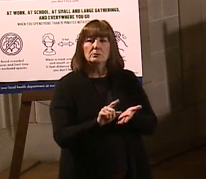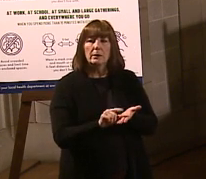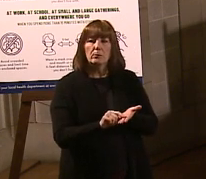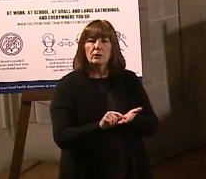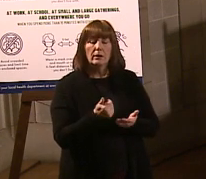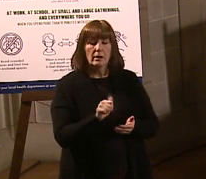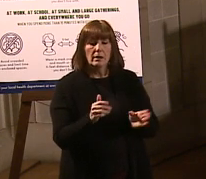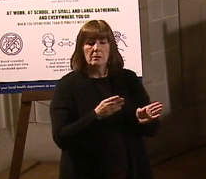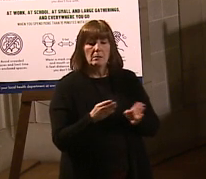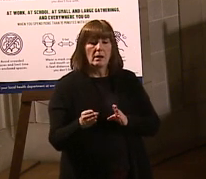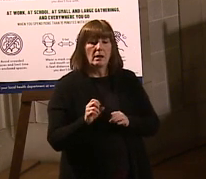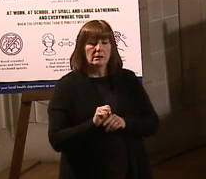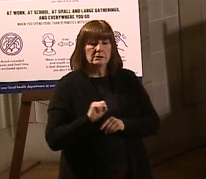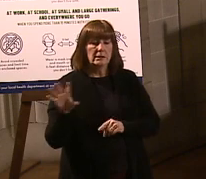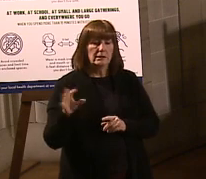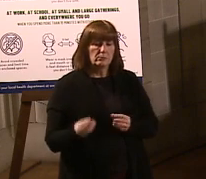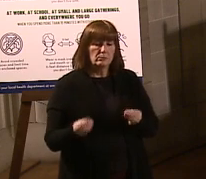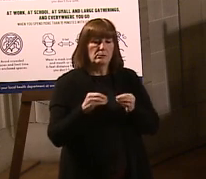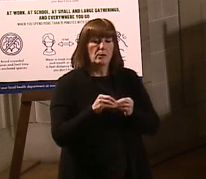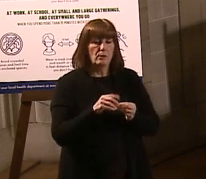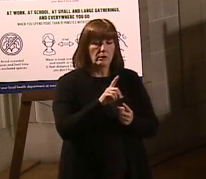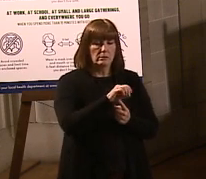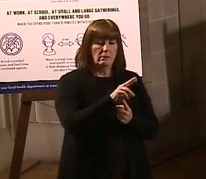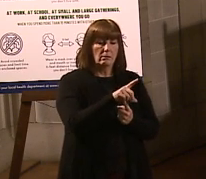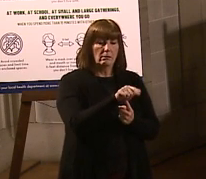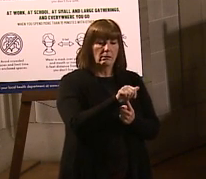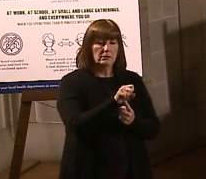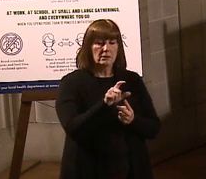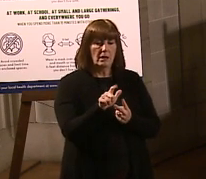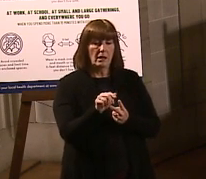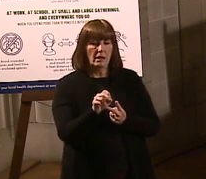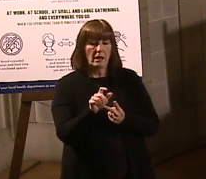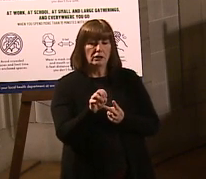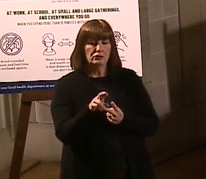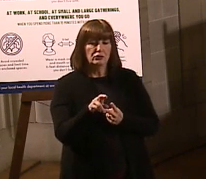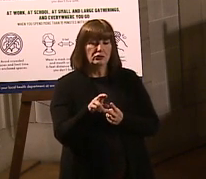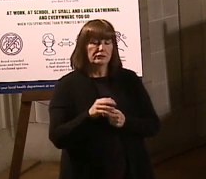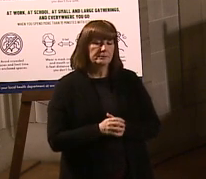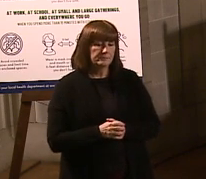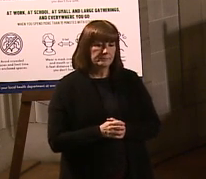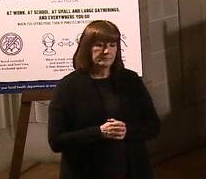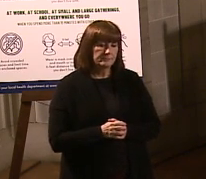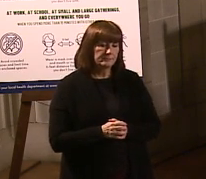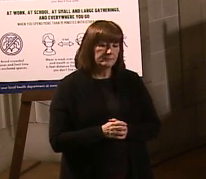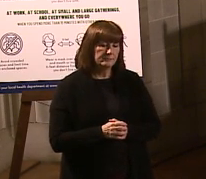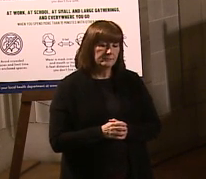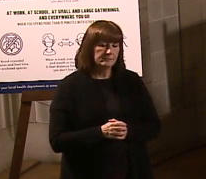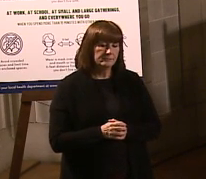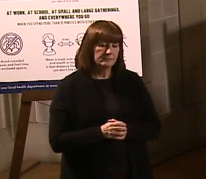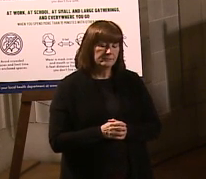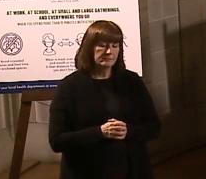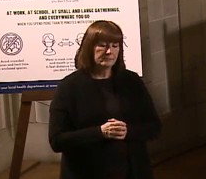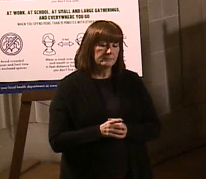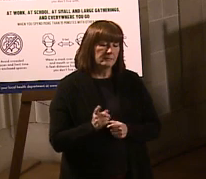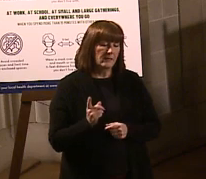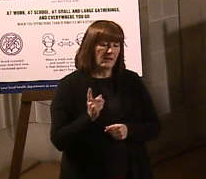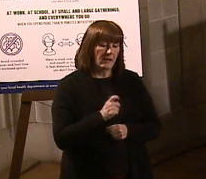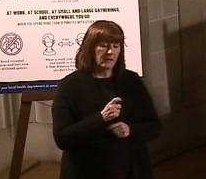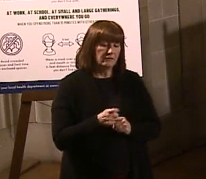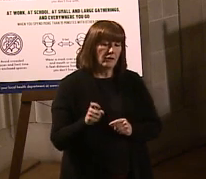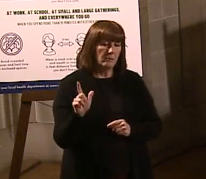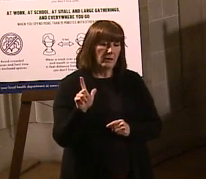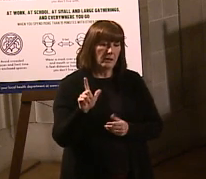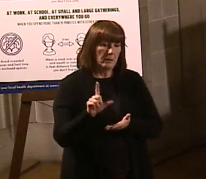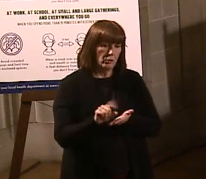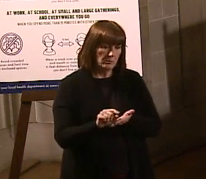to send more vaccines to Douglas and Lancaster than they are currently getting to help them catch up with the rest of the state? Matt Oberdeen is asking from the General